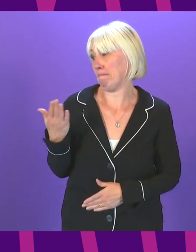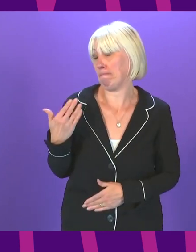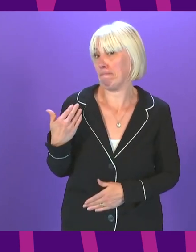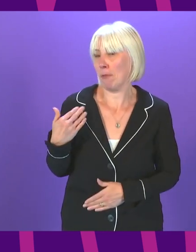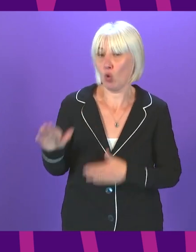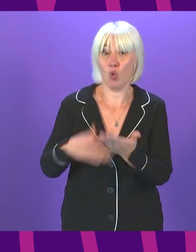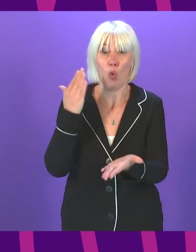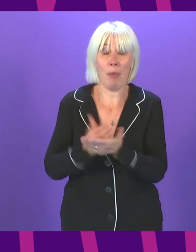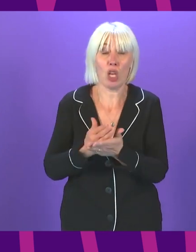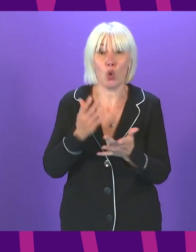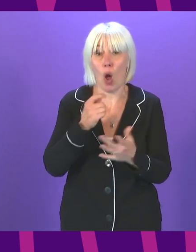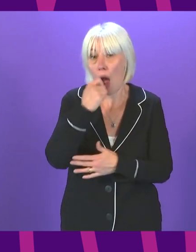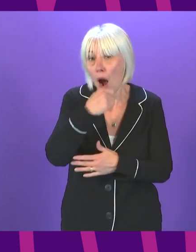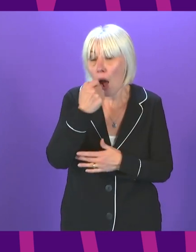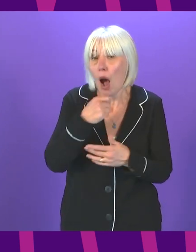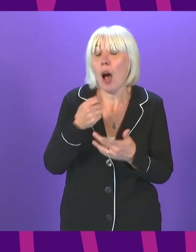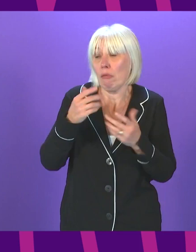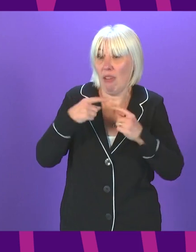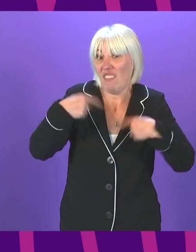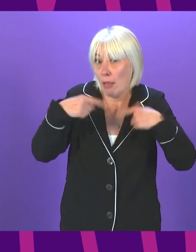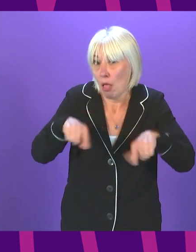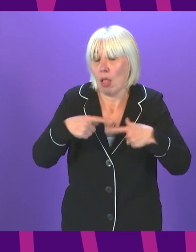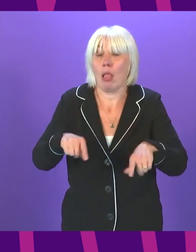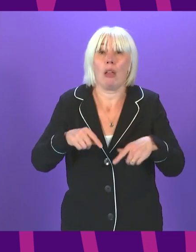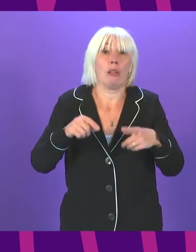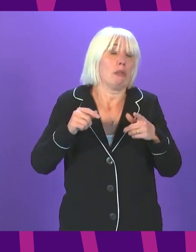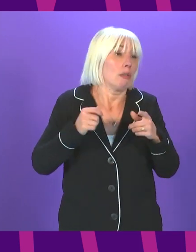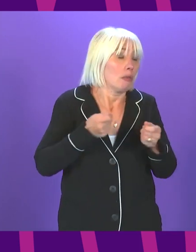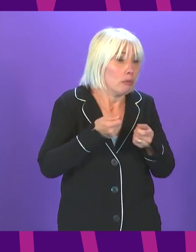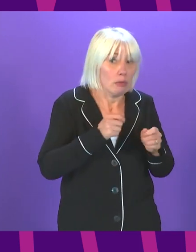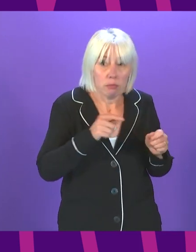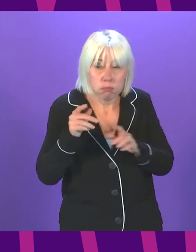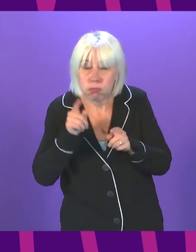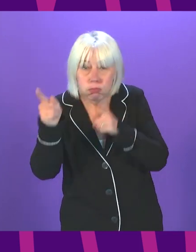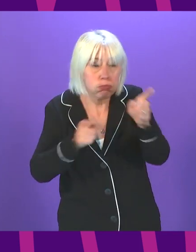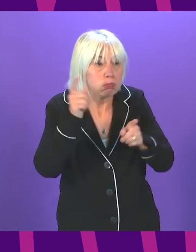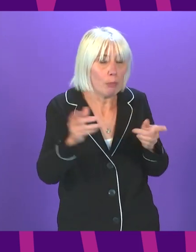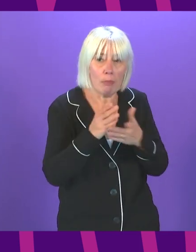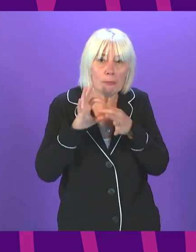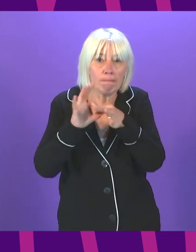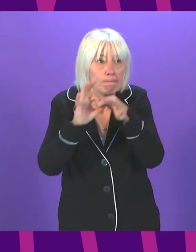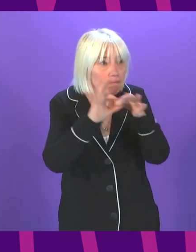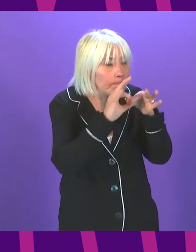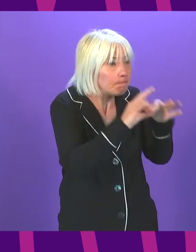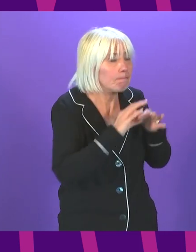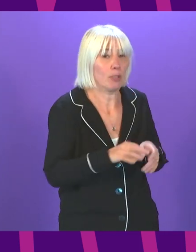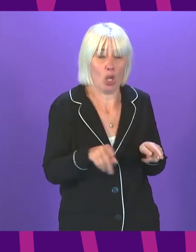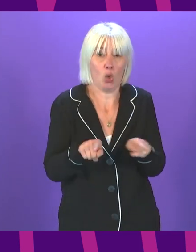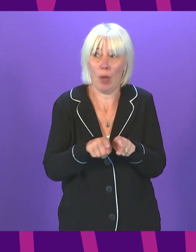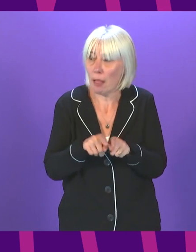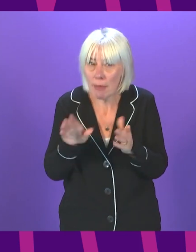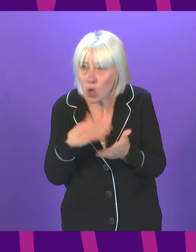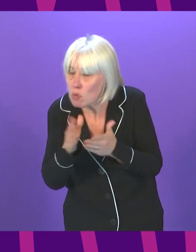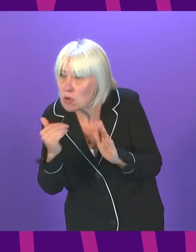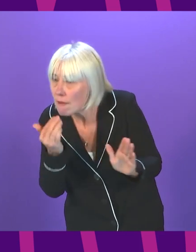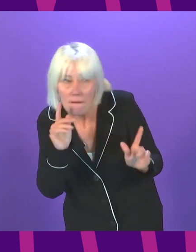kits continue to be available. But as with all aspects of testing, we continue to liaise very closely. an earlier stage of the pandemic, we had